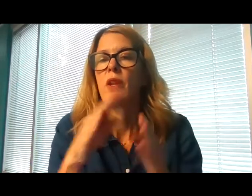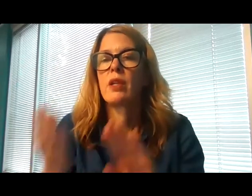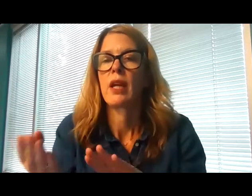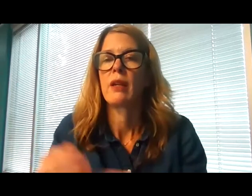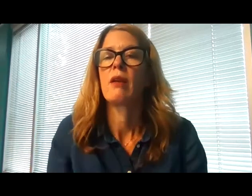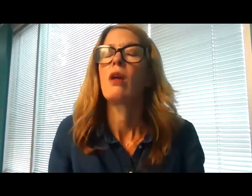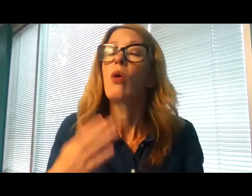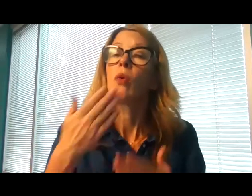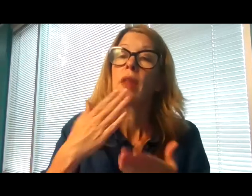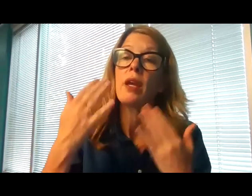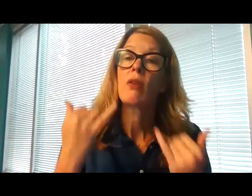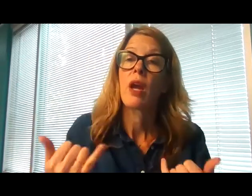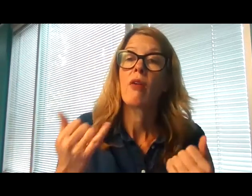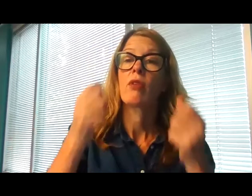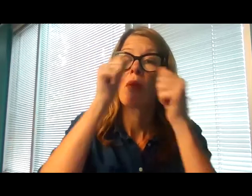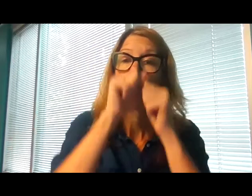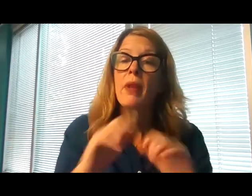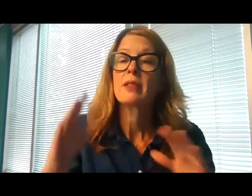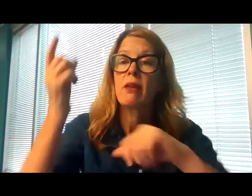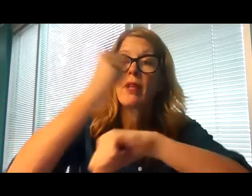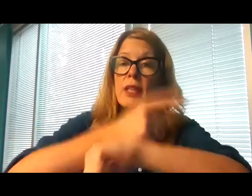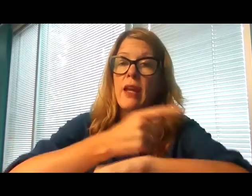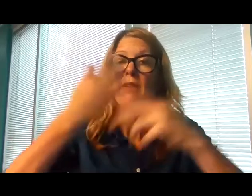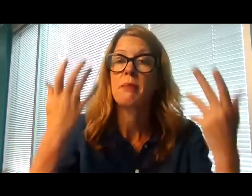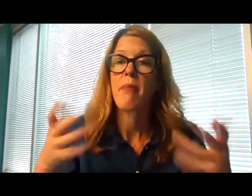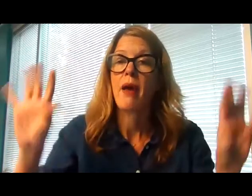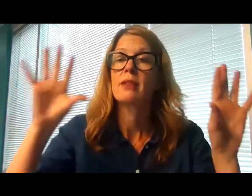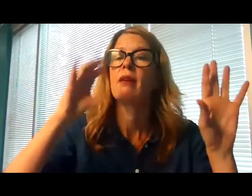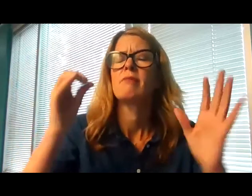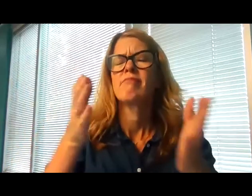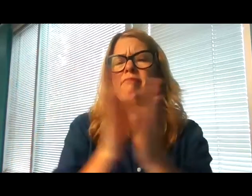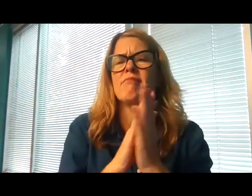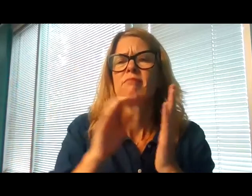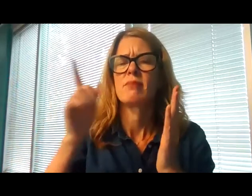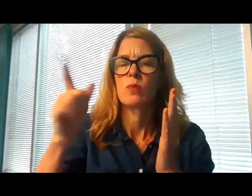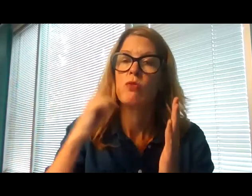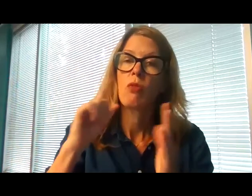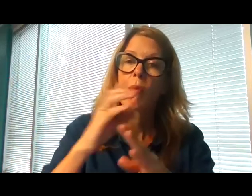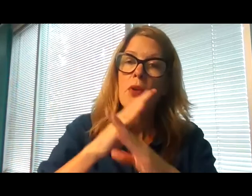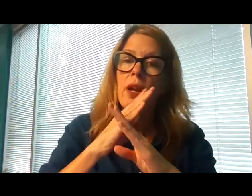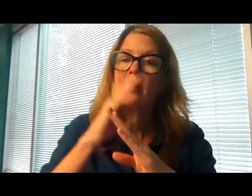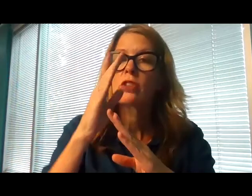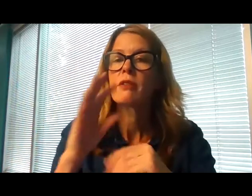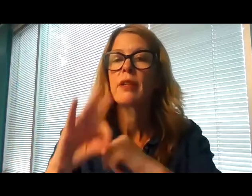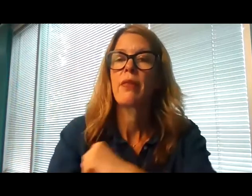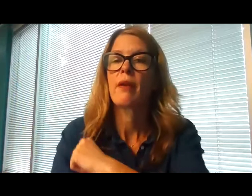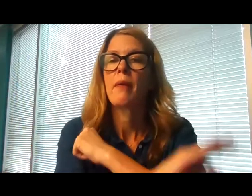We thank you for the blessings of the day that has passed, and humbly ask for your protection through this coming night.